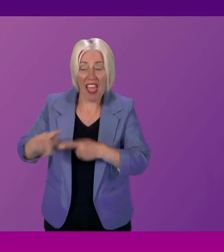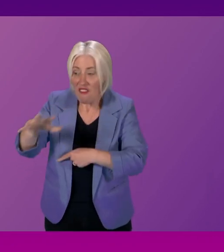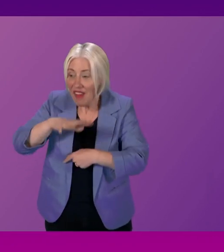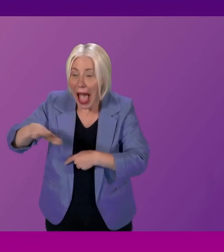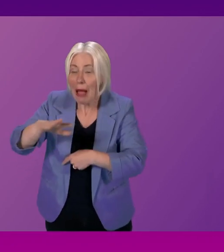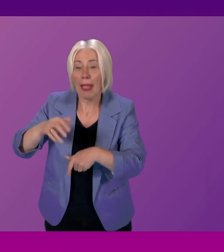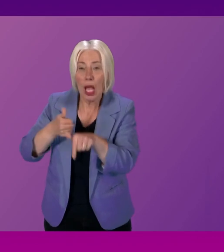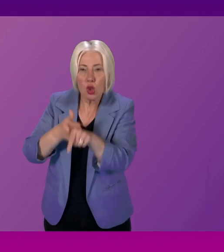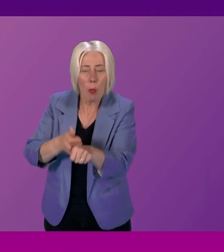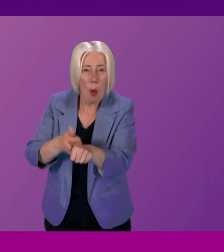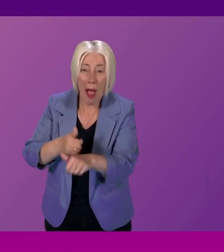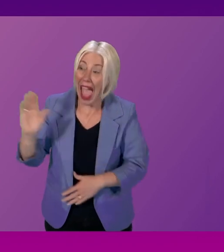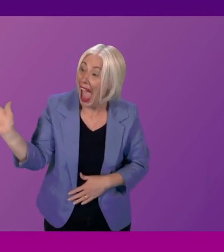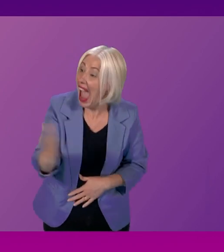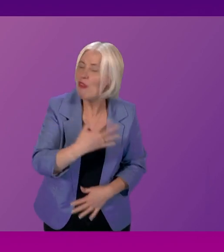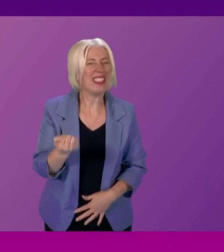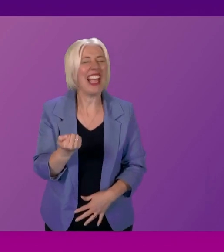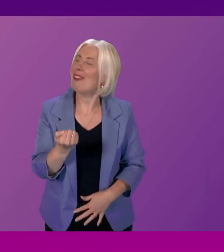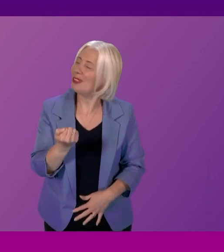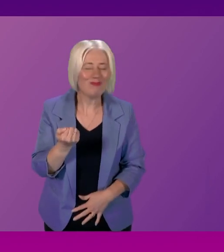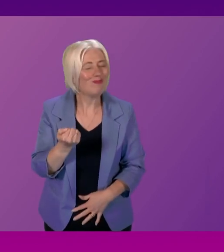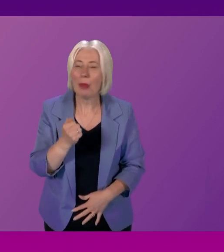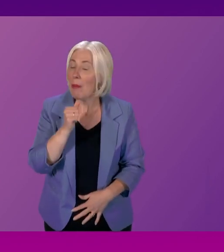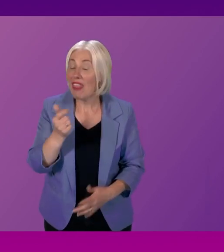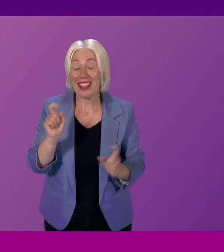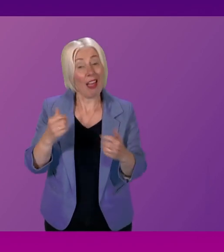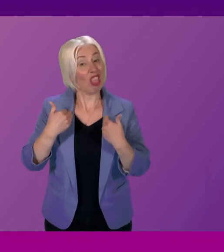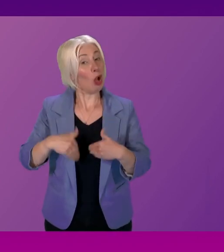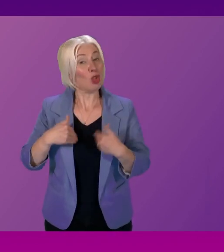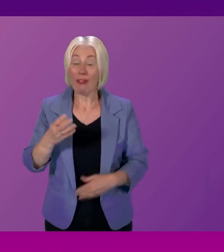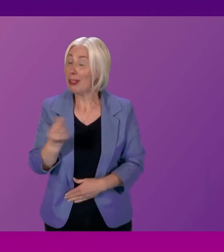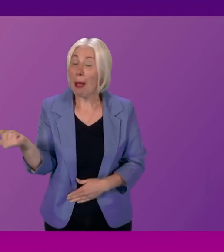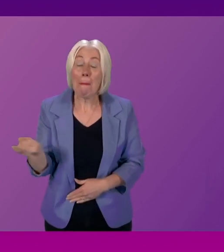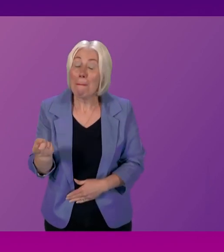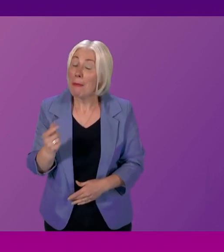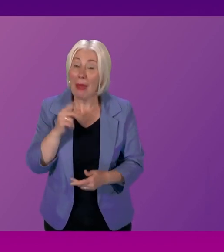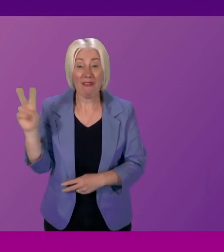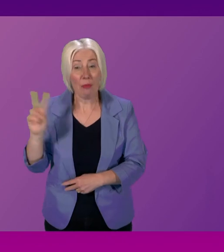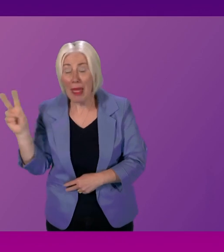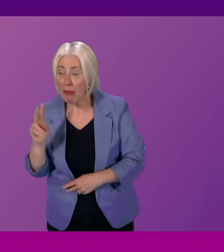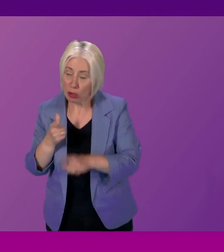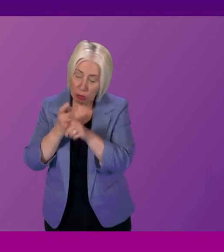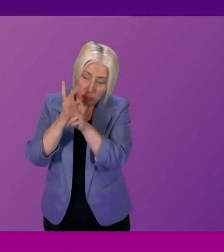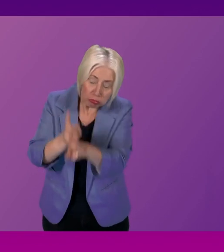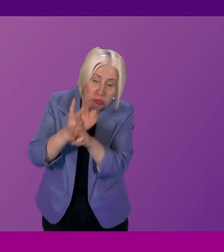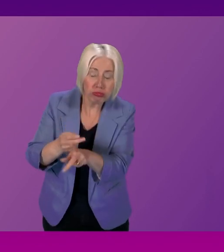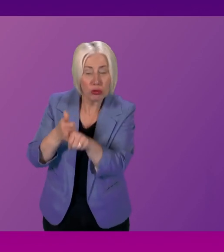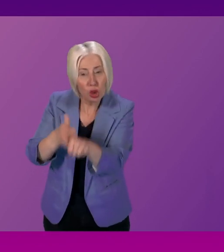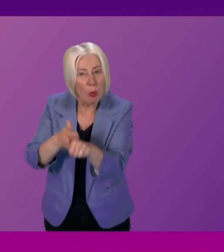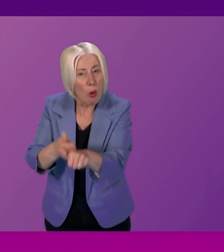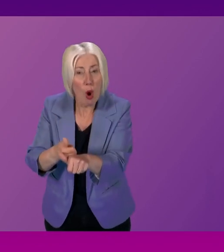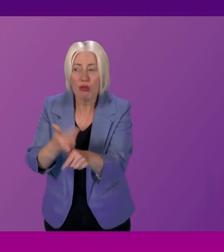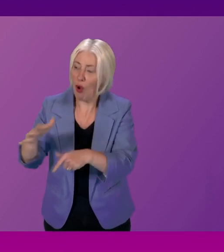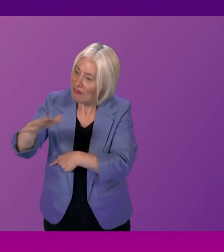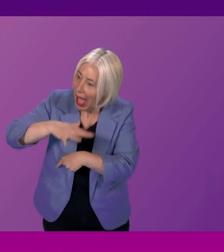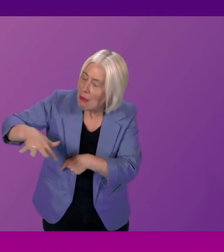but not everybody has that family support network. Not everybody has the luxury of their mother and their father or, indeed, wider family to